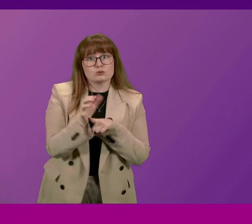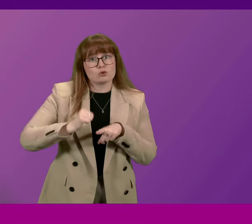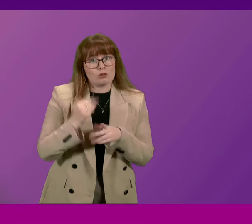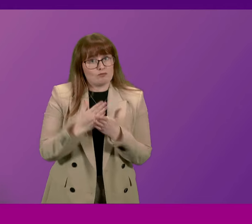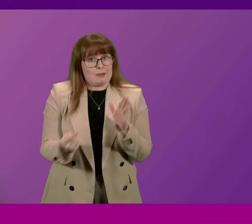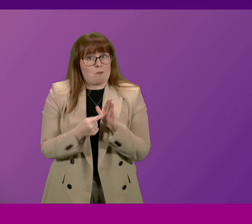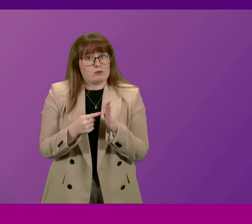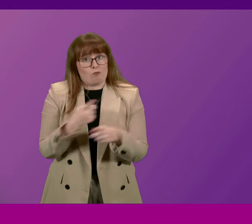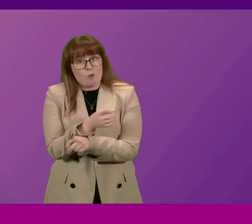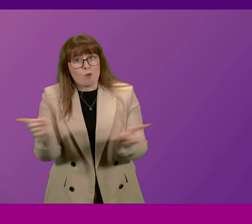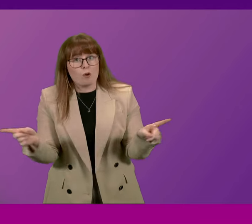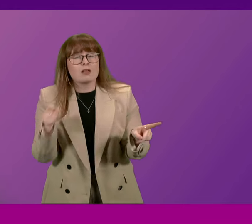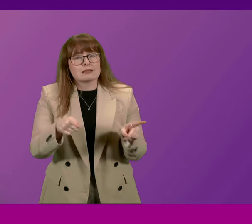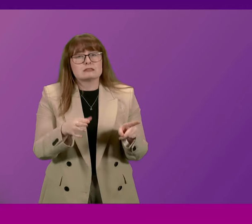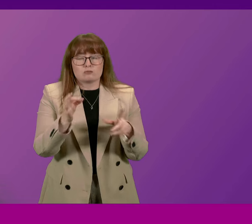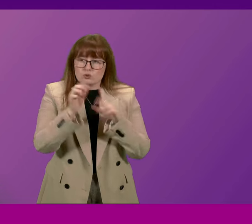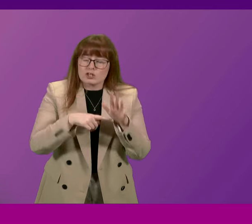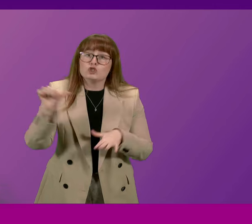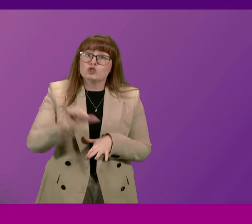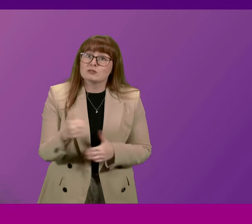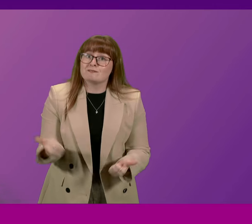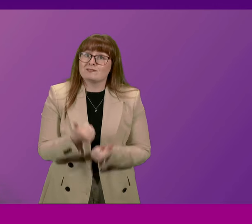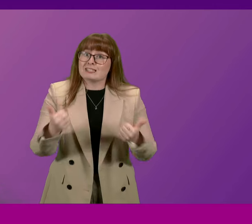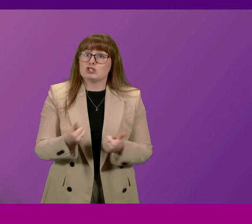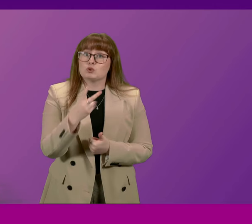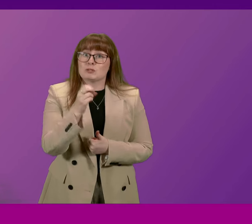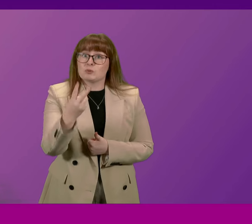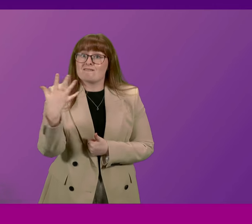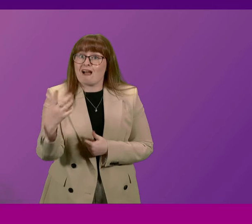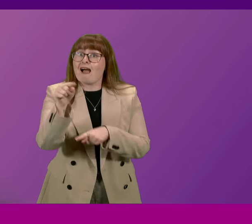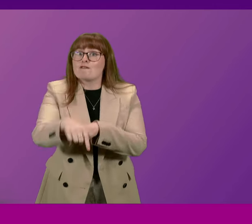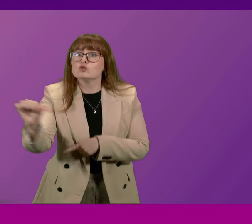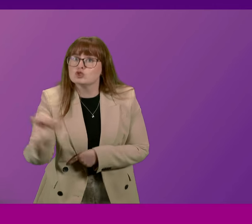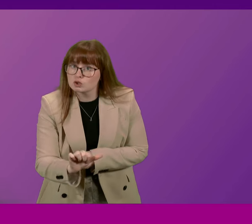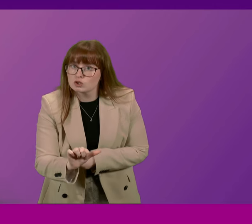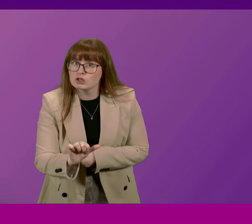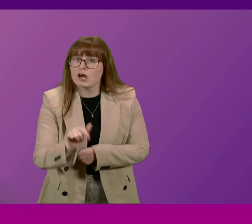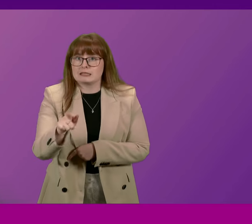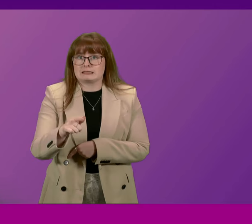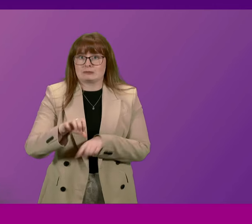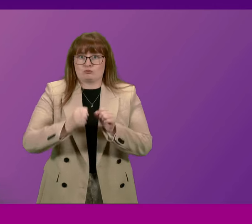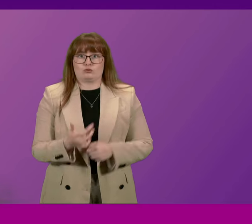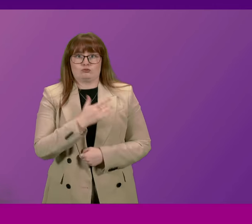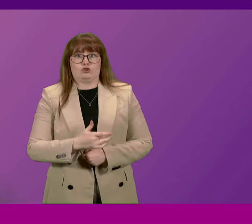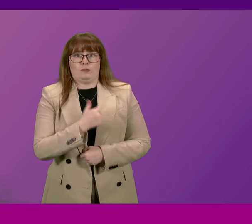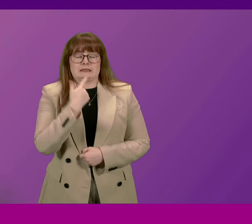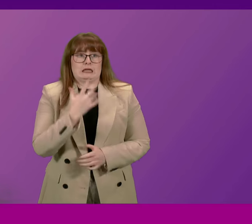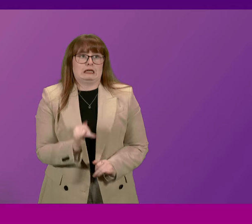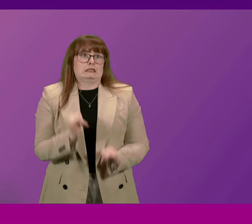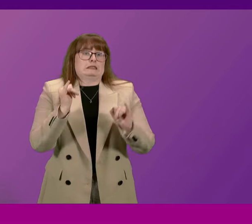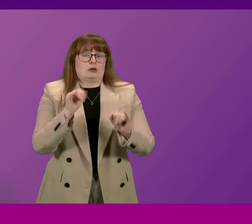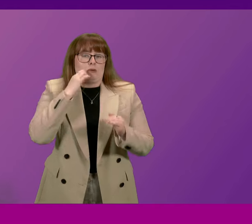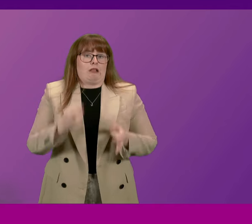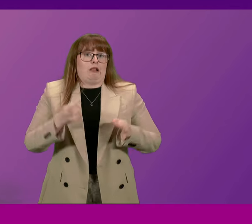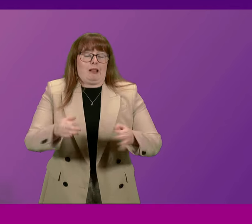Now, as the Committee noted, this project should have been completed by 2025. That broken promise means, tragically, that